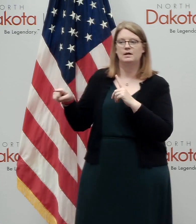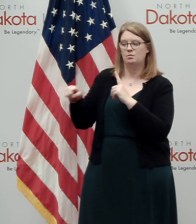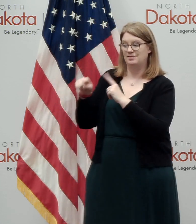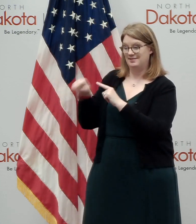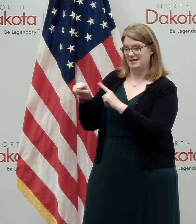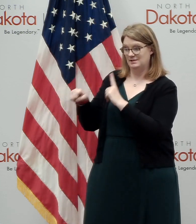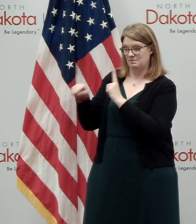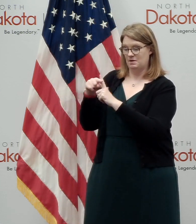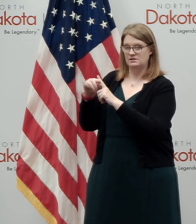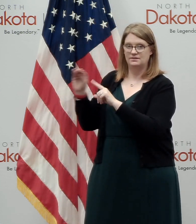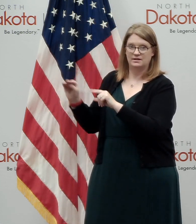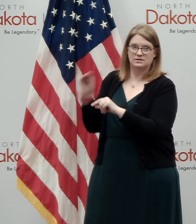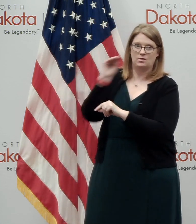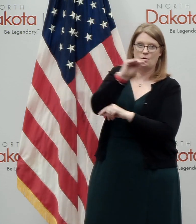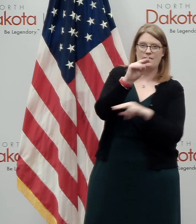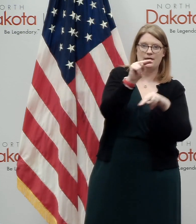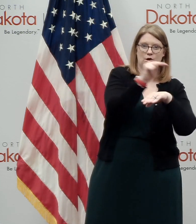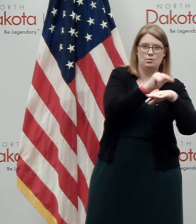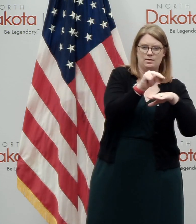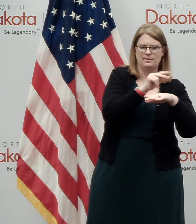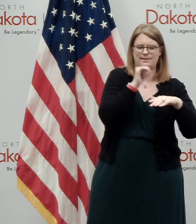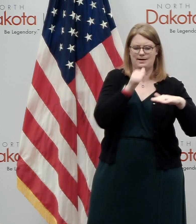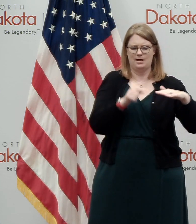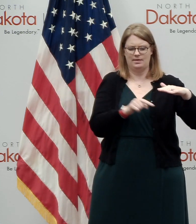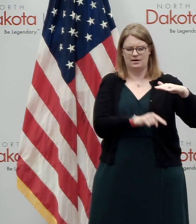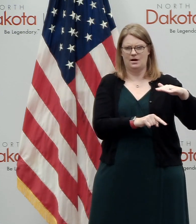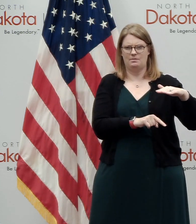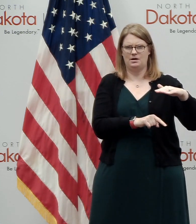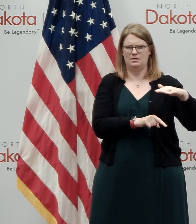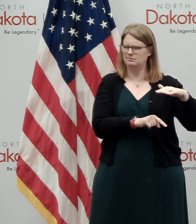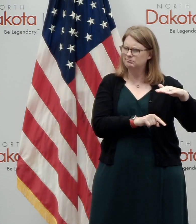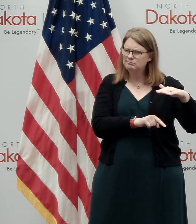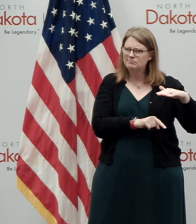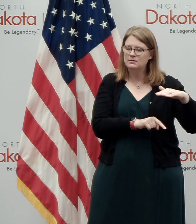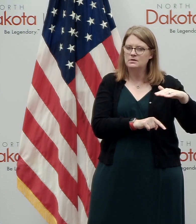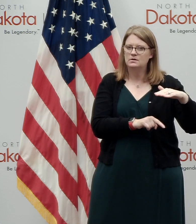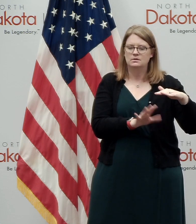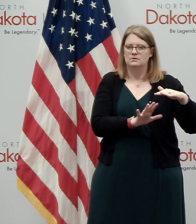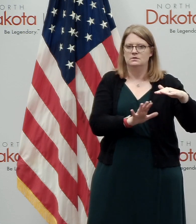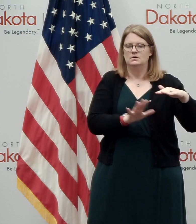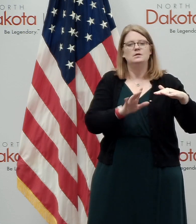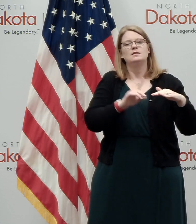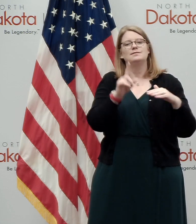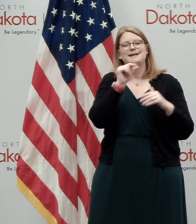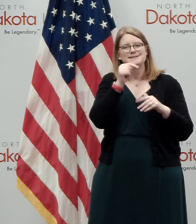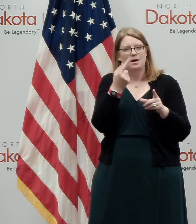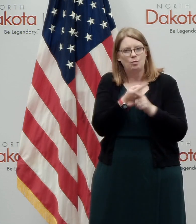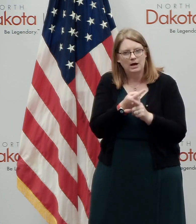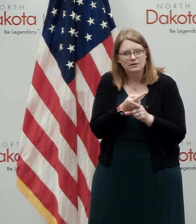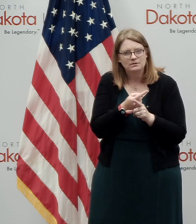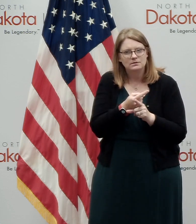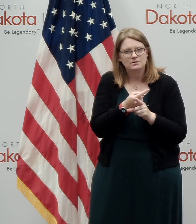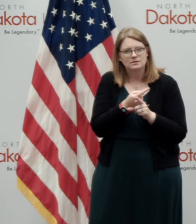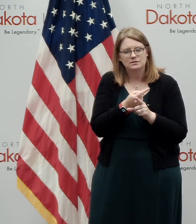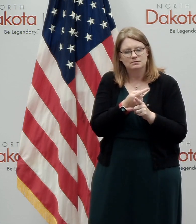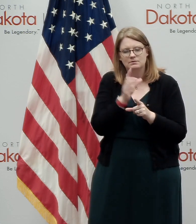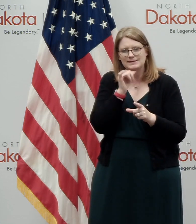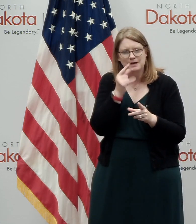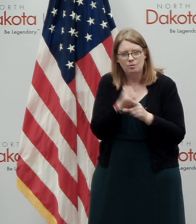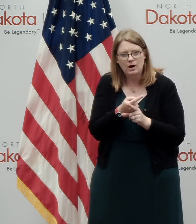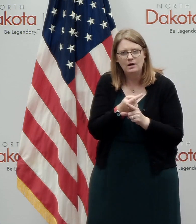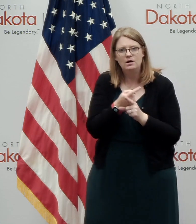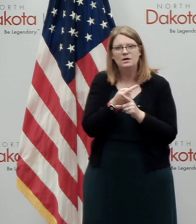denominator. And so, and that's where we, we ended up with these really, uh, inaccurate readings, because it wasn't reflecting the level of the